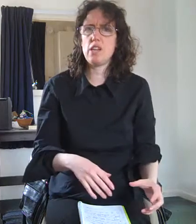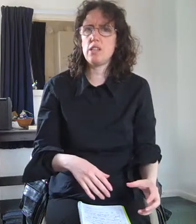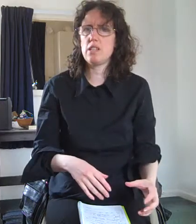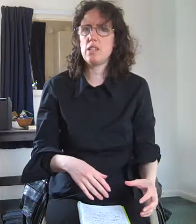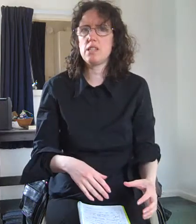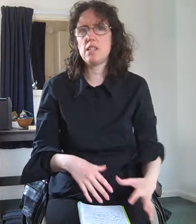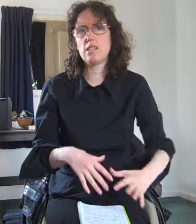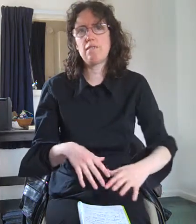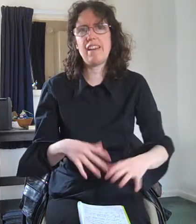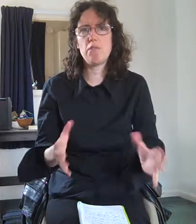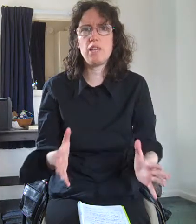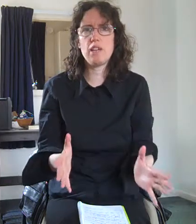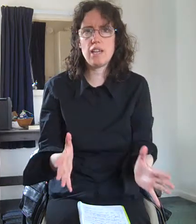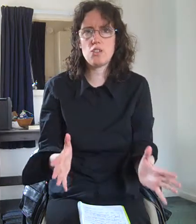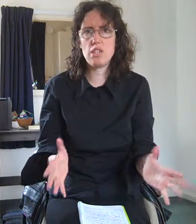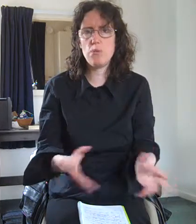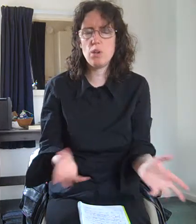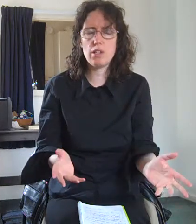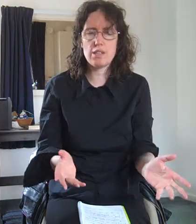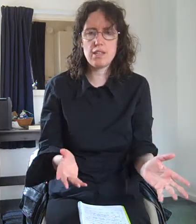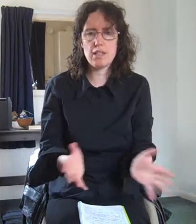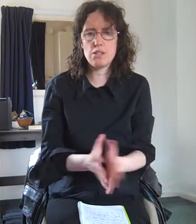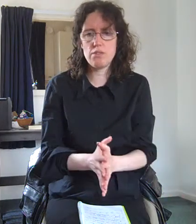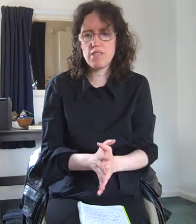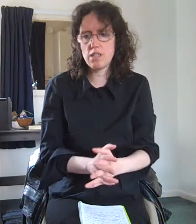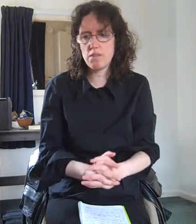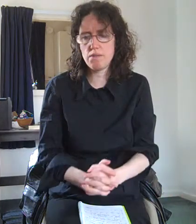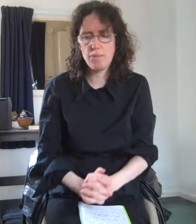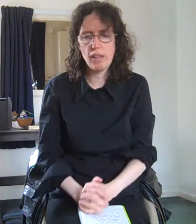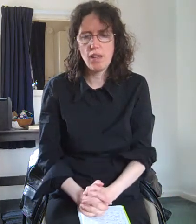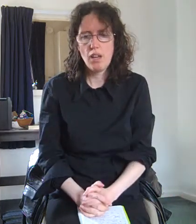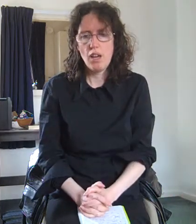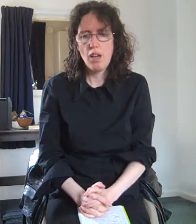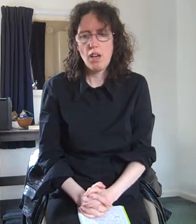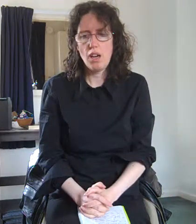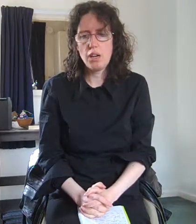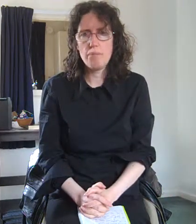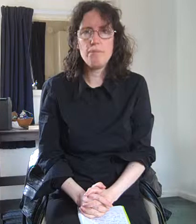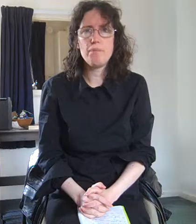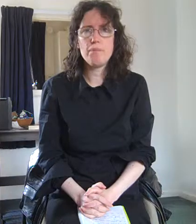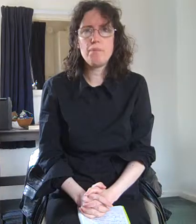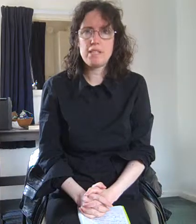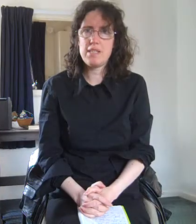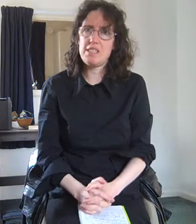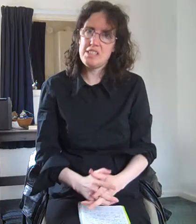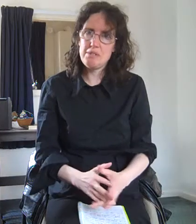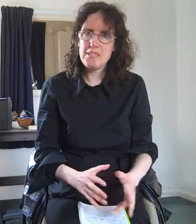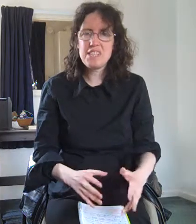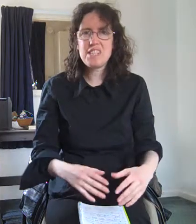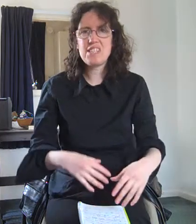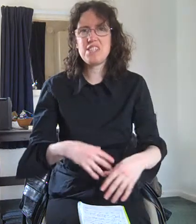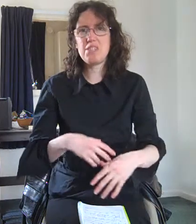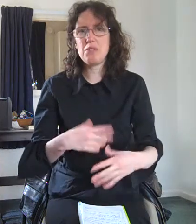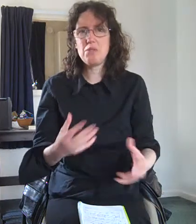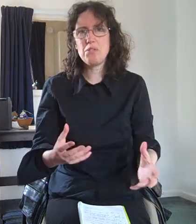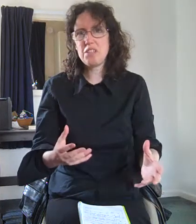-sightedness and how the eye actually works and that sort of stuff. The best thing to do is Google